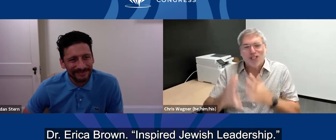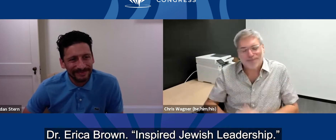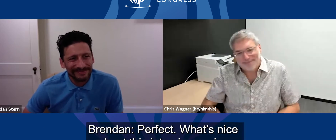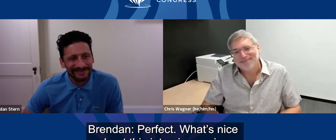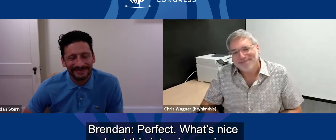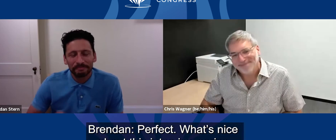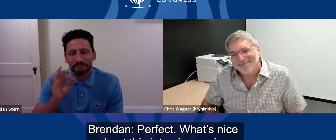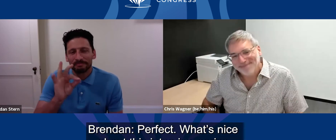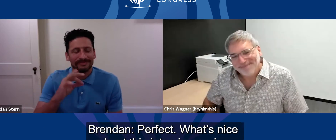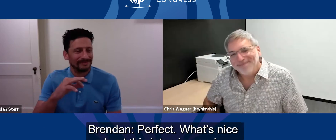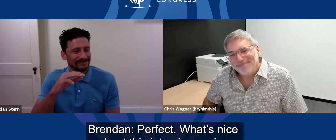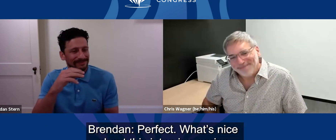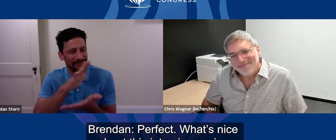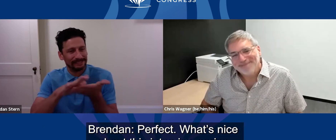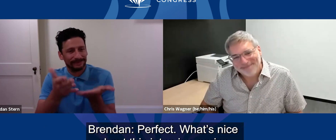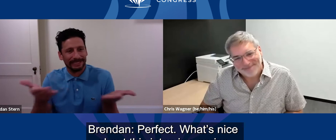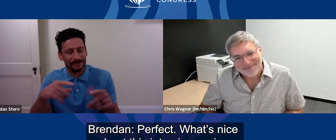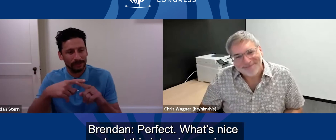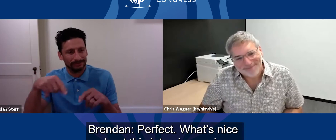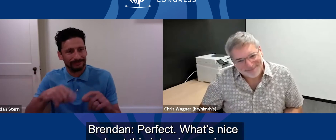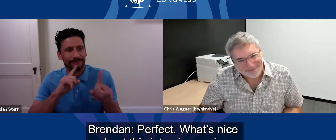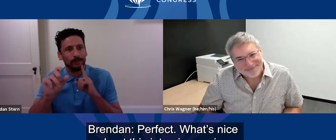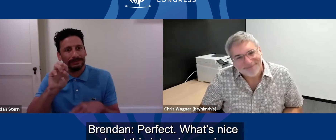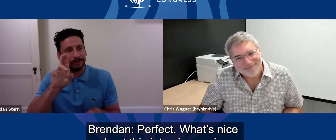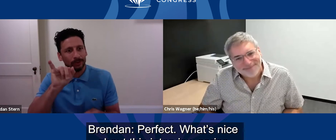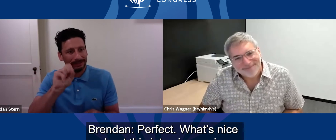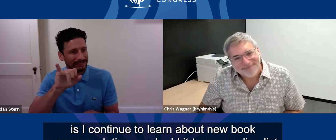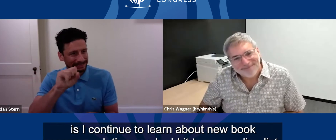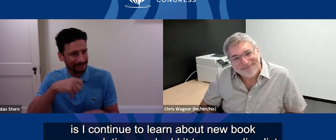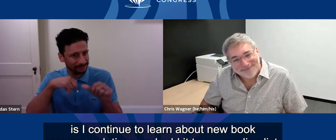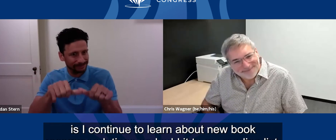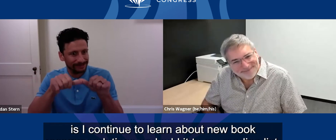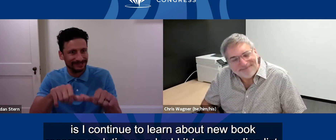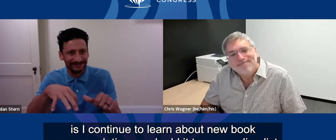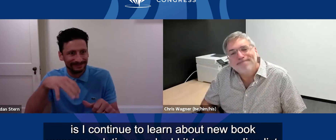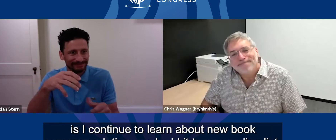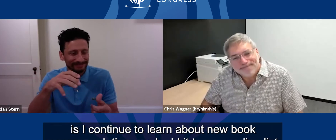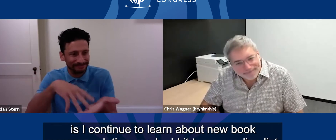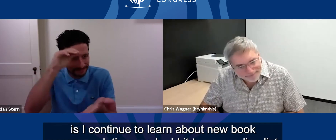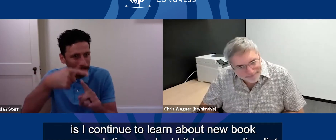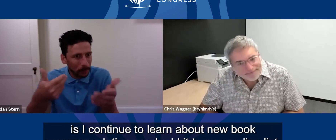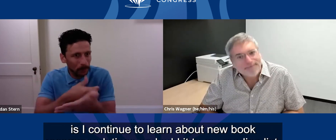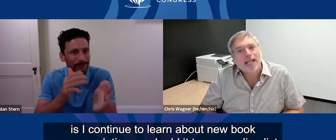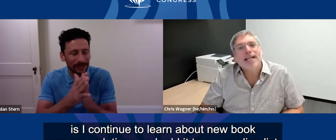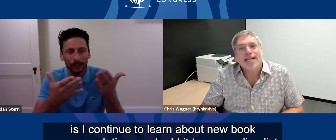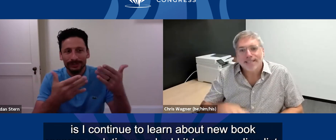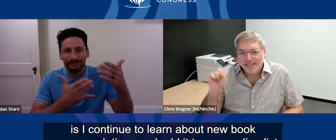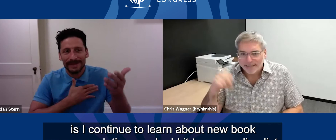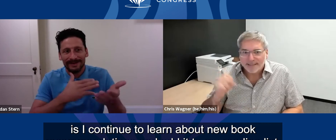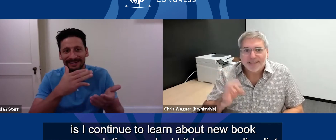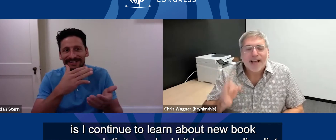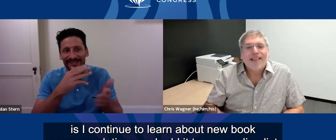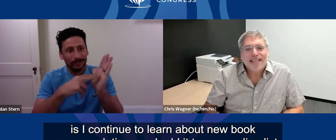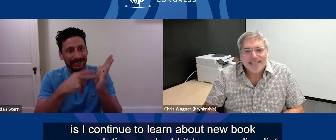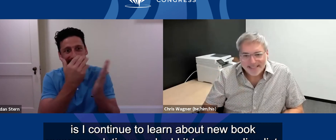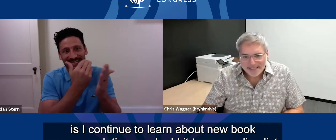Leadership. Perfect. What's nice about this interview series is I continue to learn about new book recommendations and added to